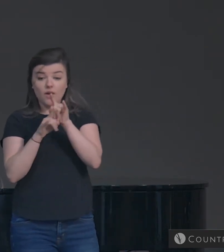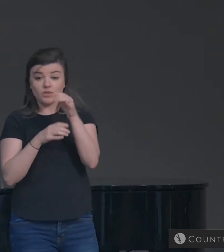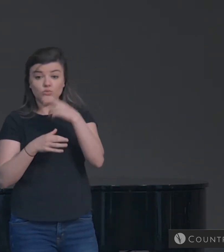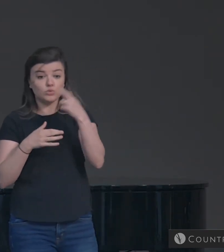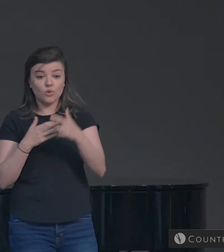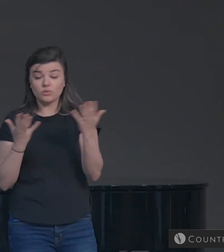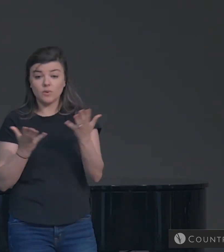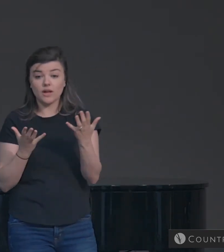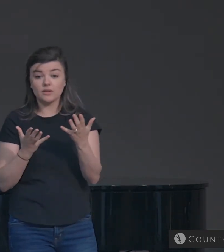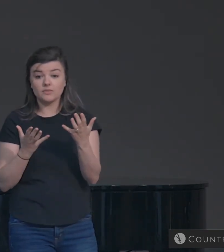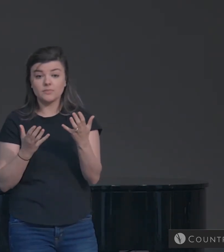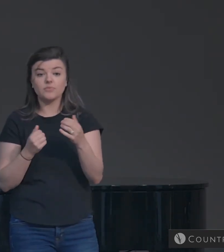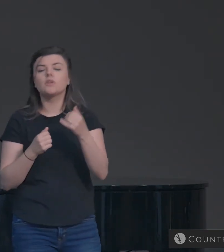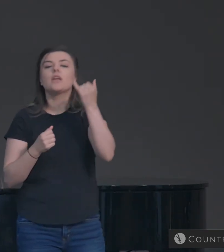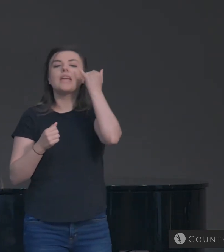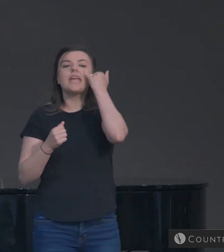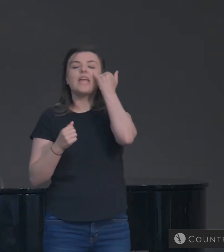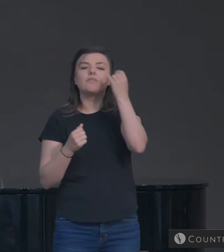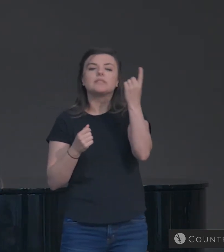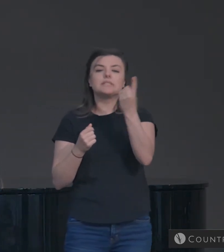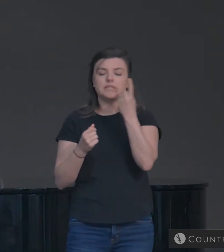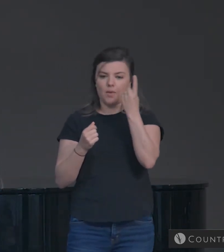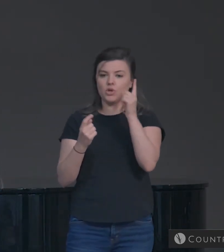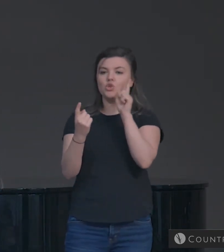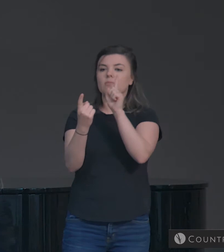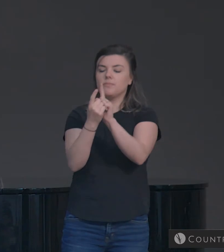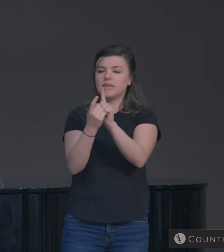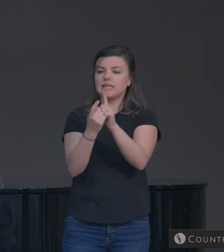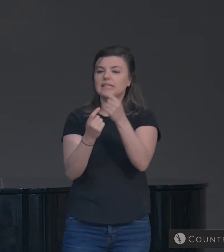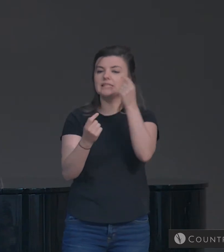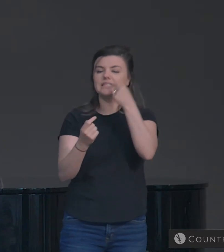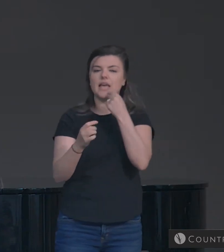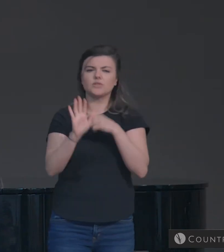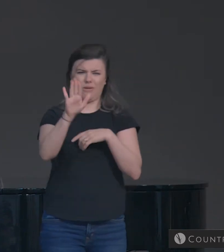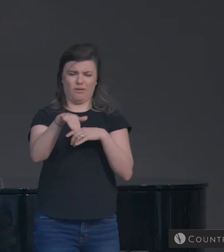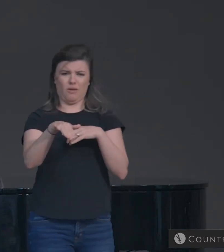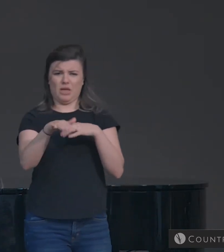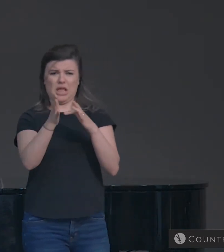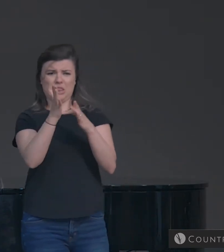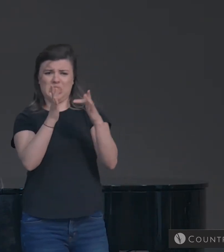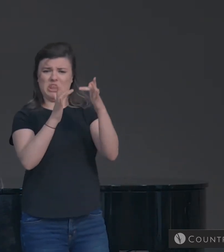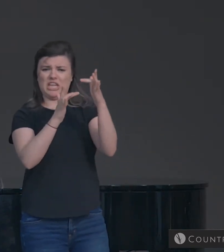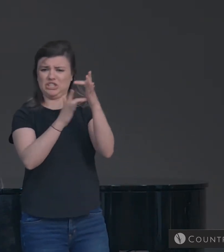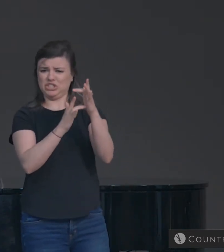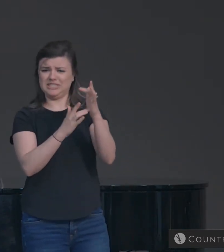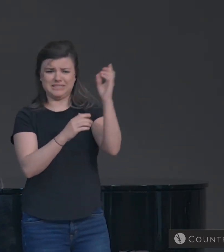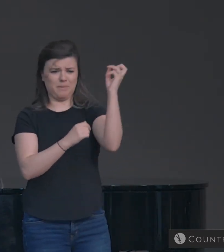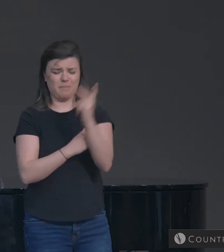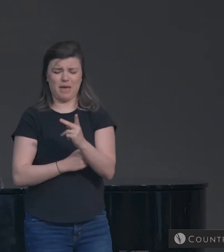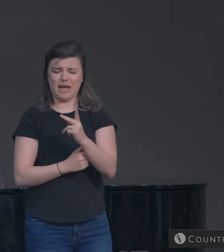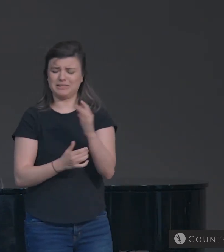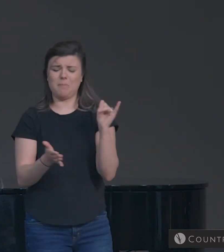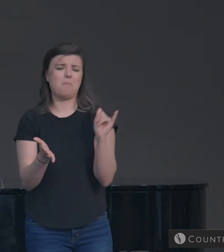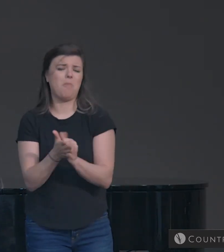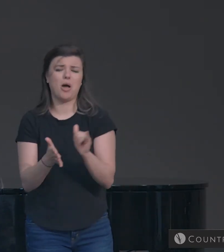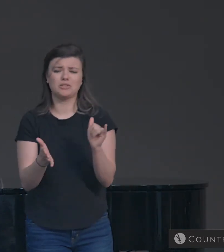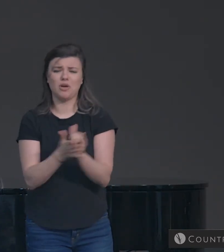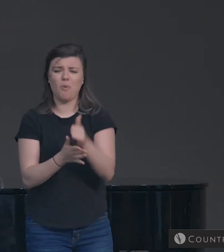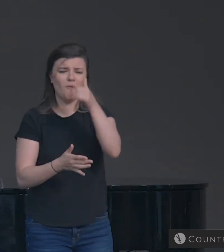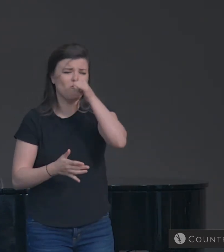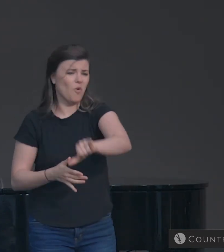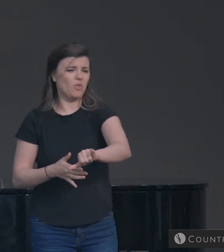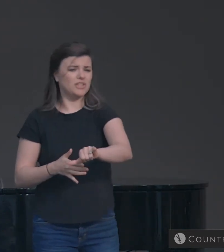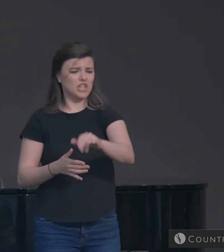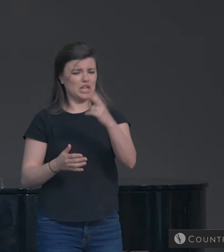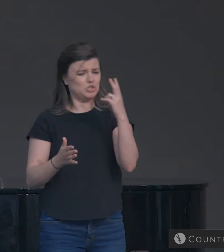When someone that you encounter claims that the idea of Jesus' return is ludicrous, And the fact that 2,000 years